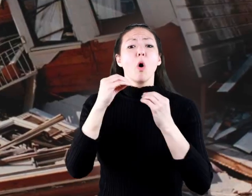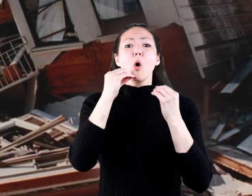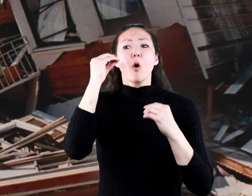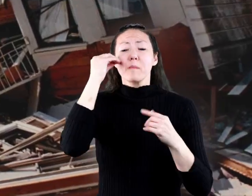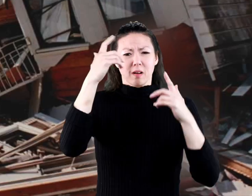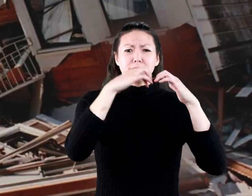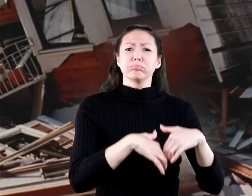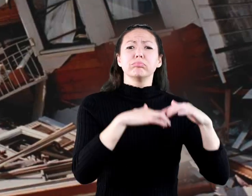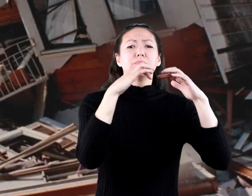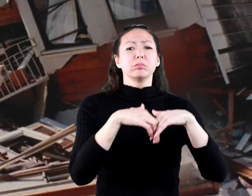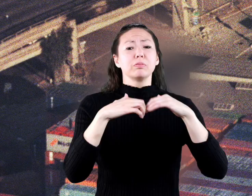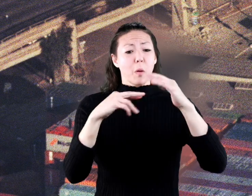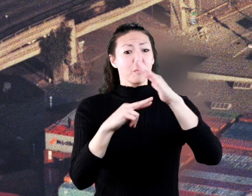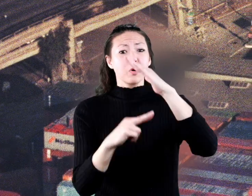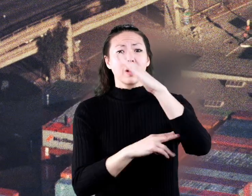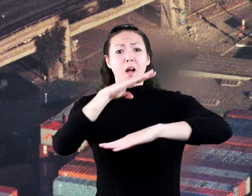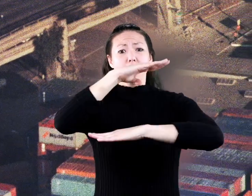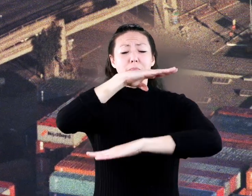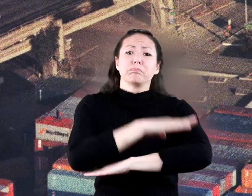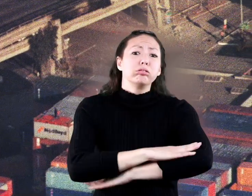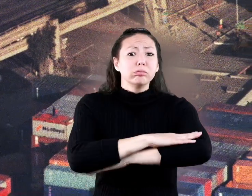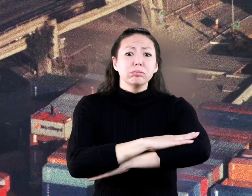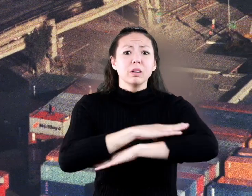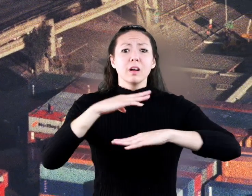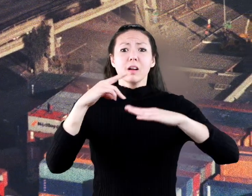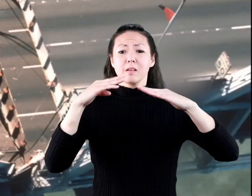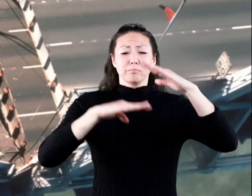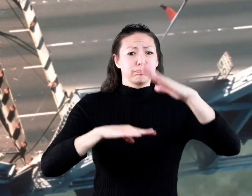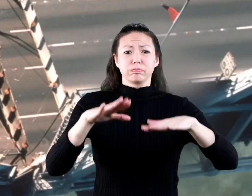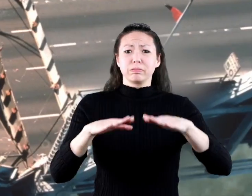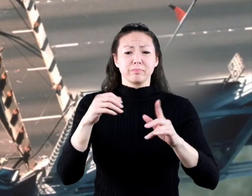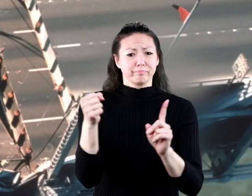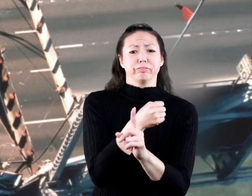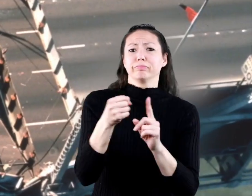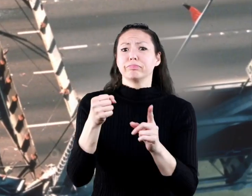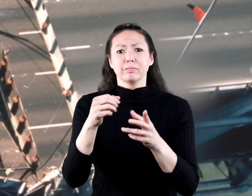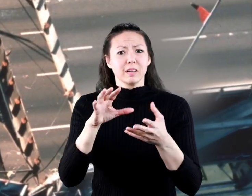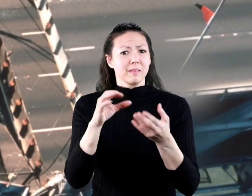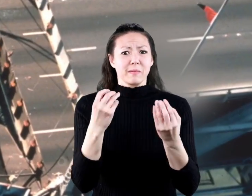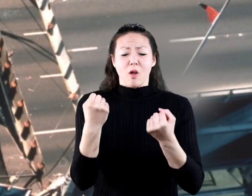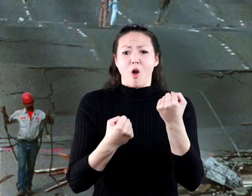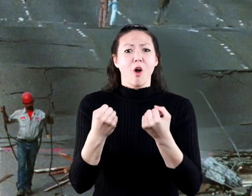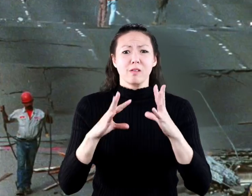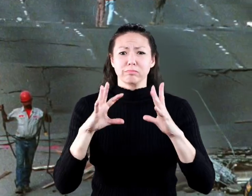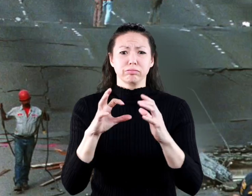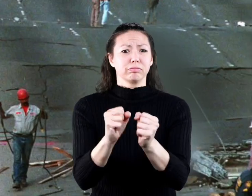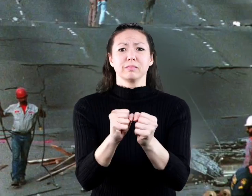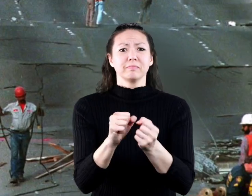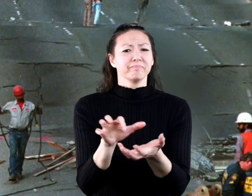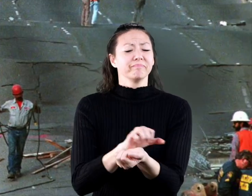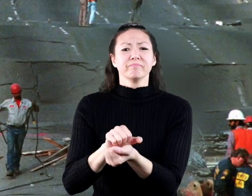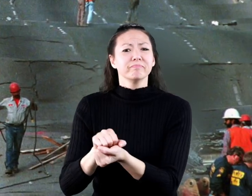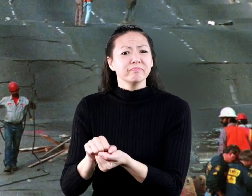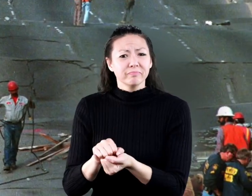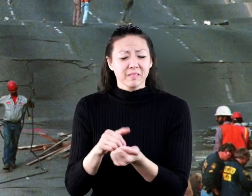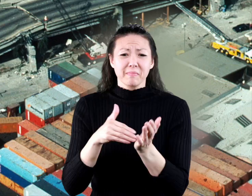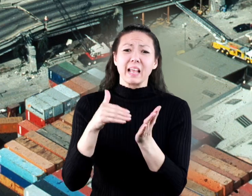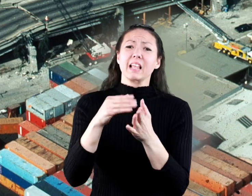homes demolished. A double-decker freeway collapsed and flattened cars below. The damage came to a cost of billions of